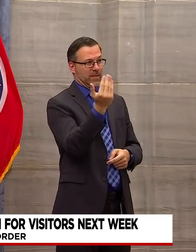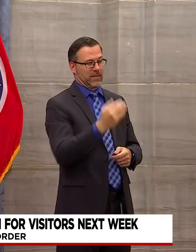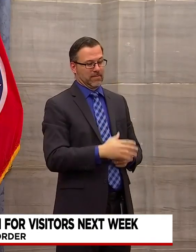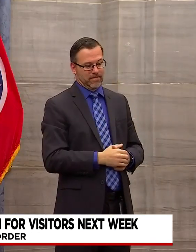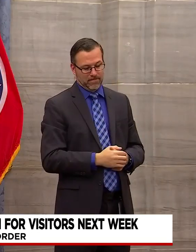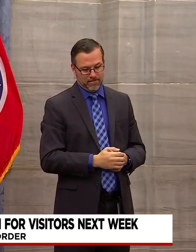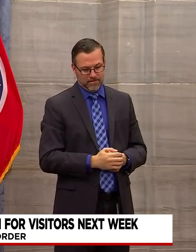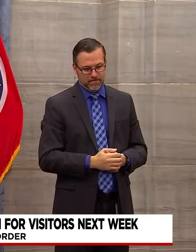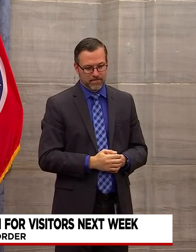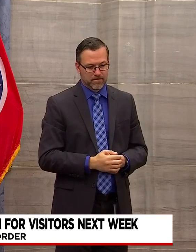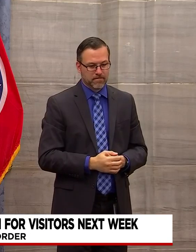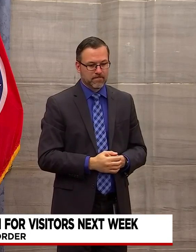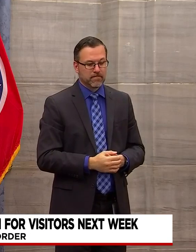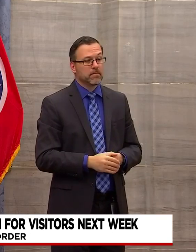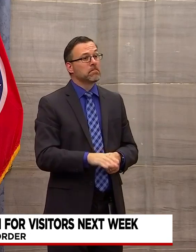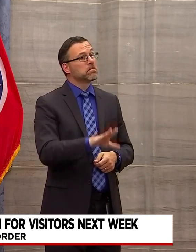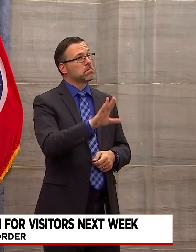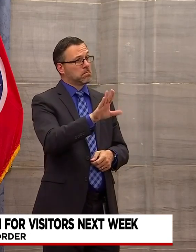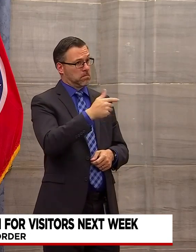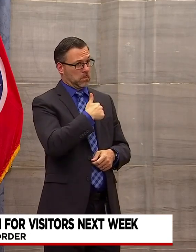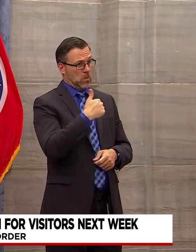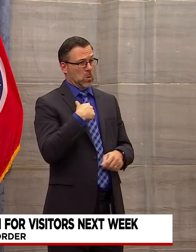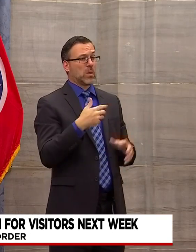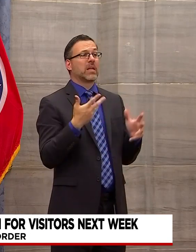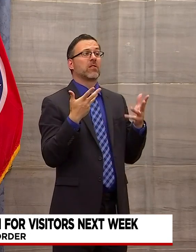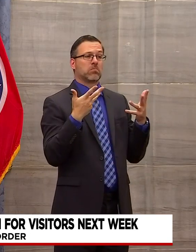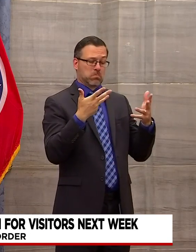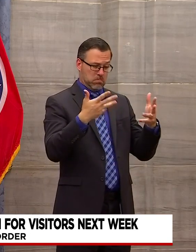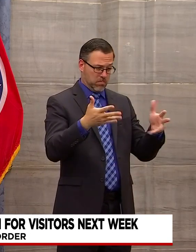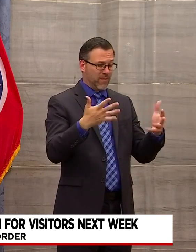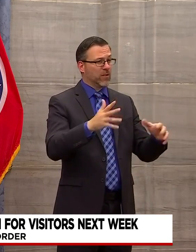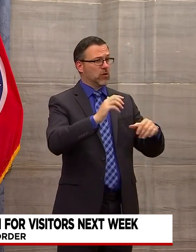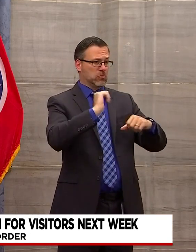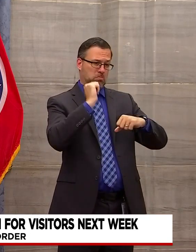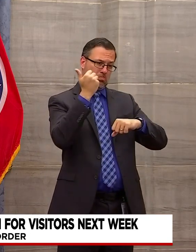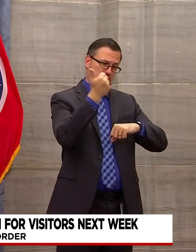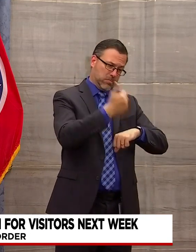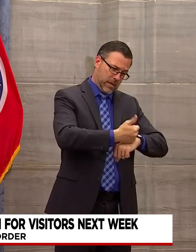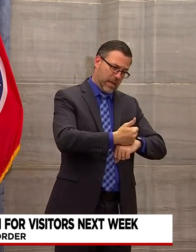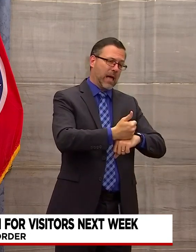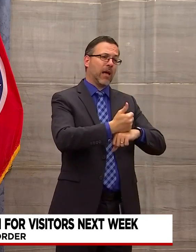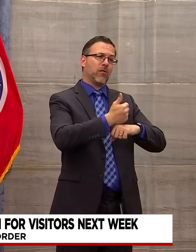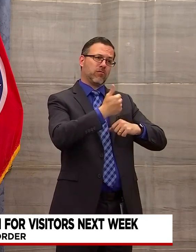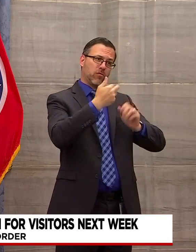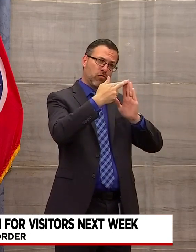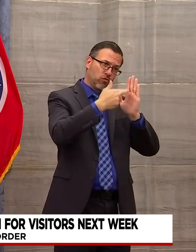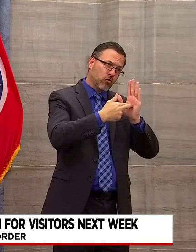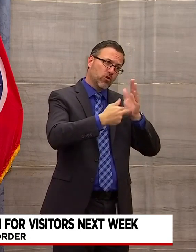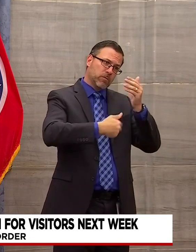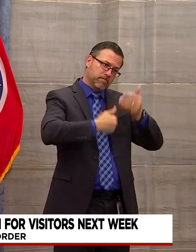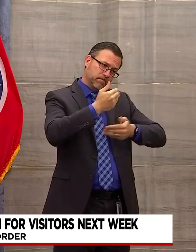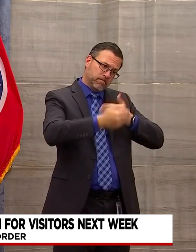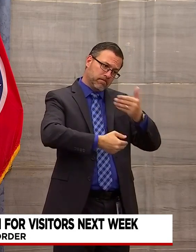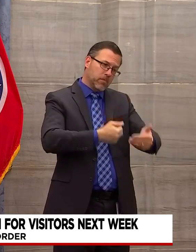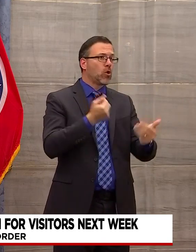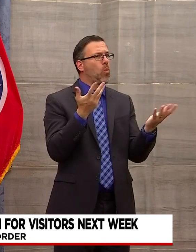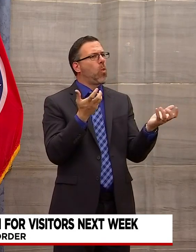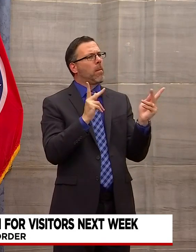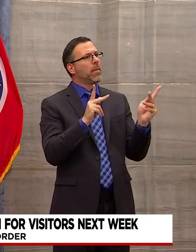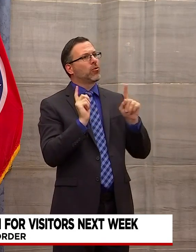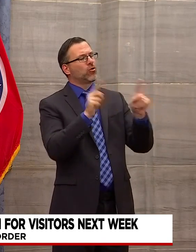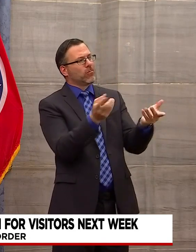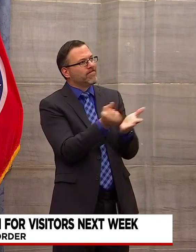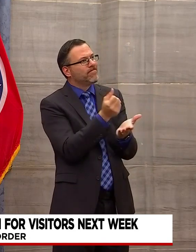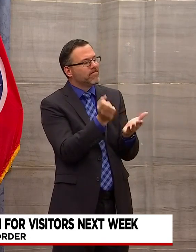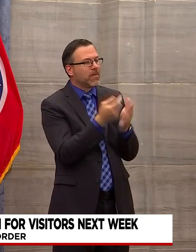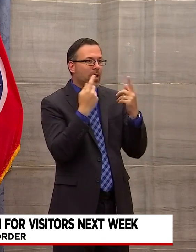specific safety protocols will be followed because while we want to provide for an opportunity for visitation and for family